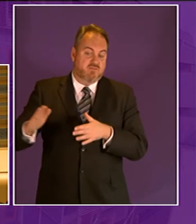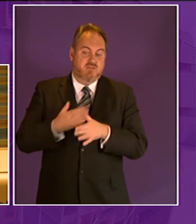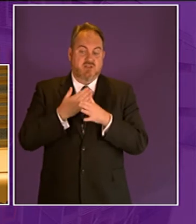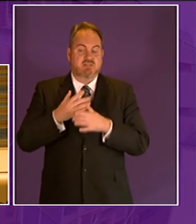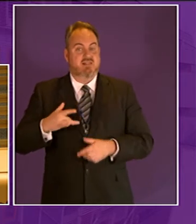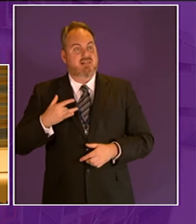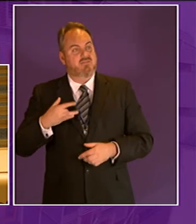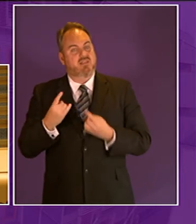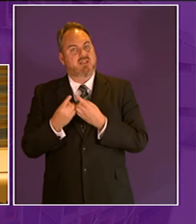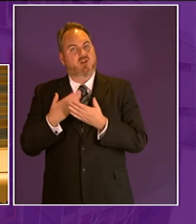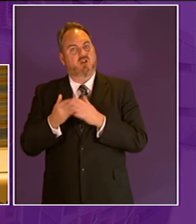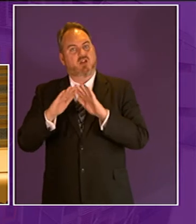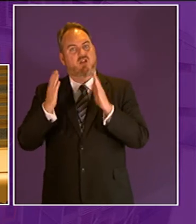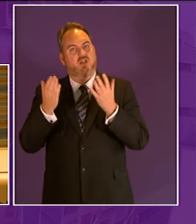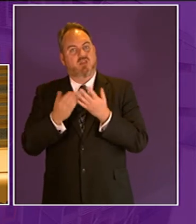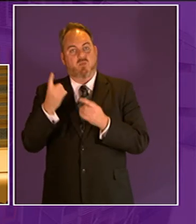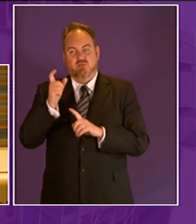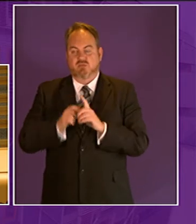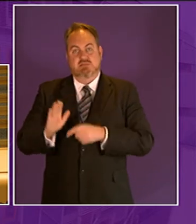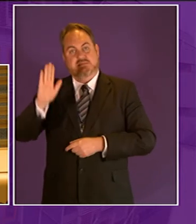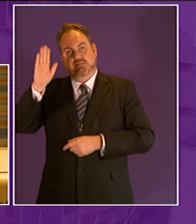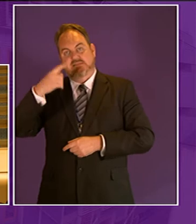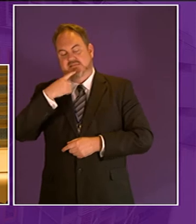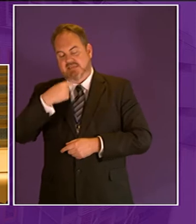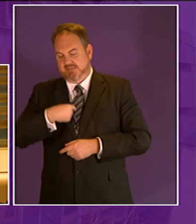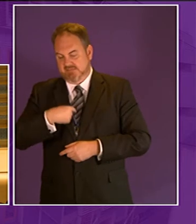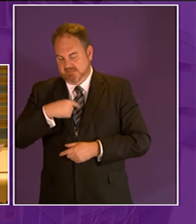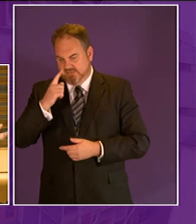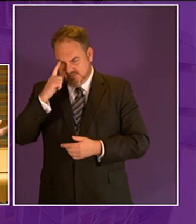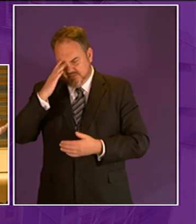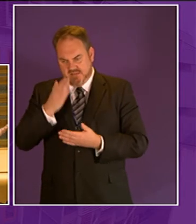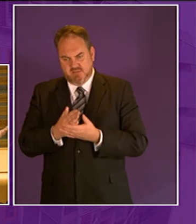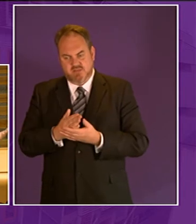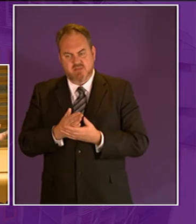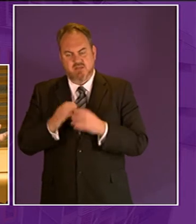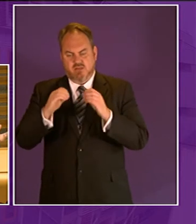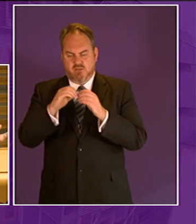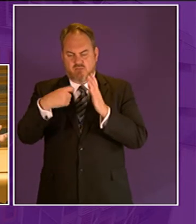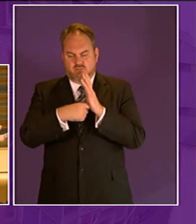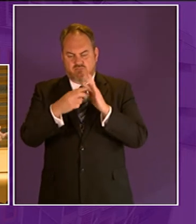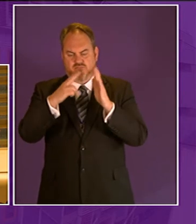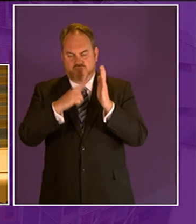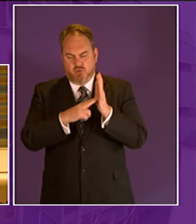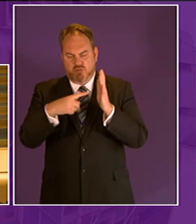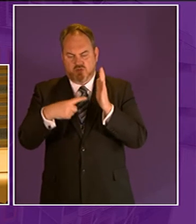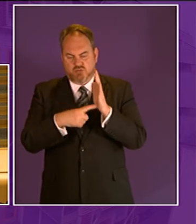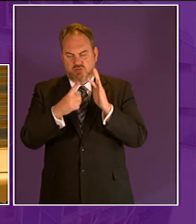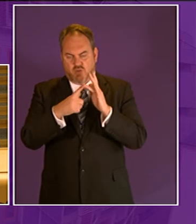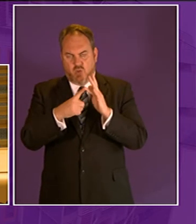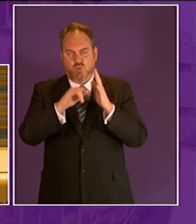a student put their hand up and very confidently declared a brontosaurus now every time I think about that I